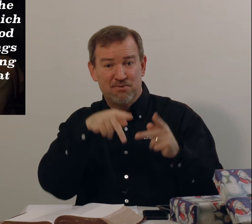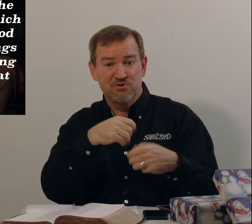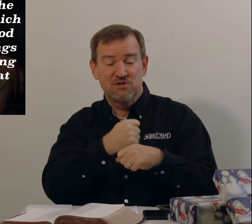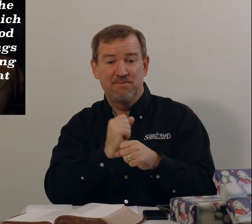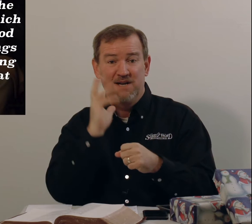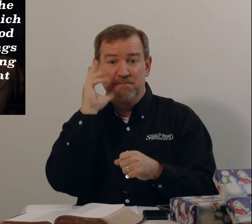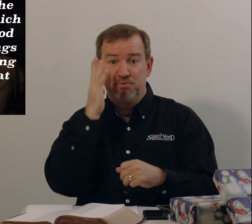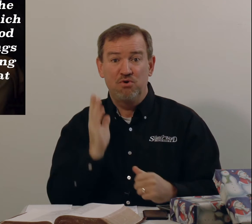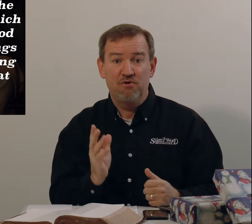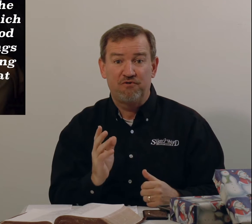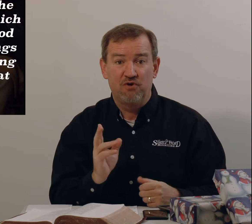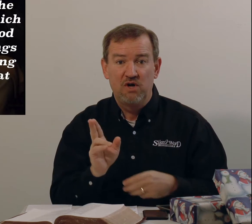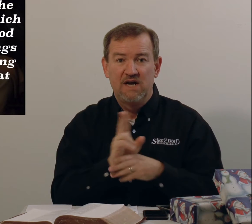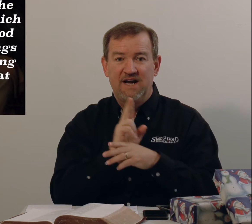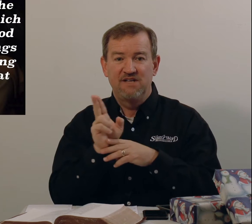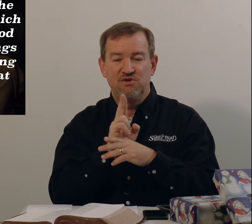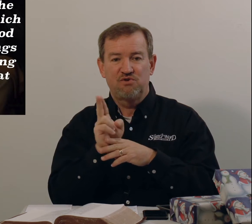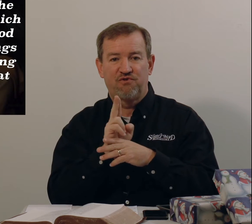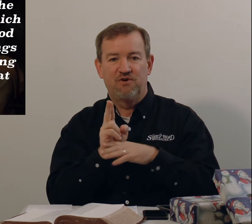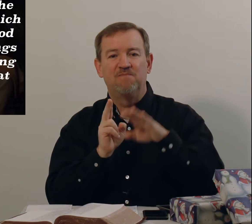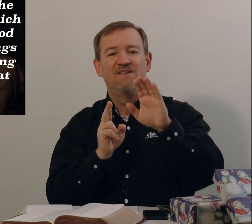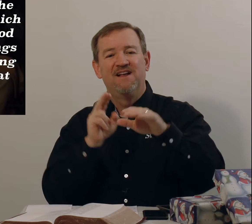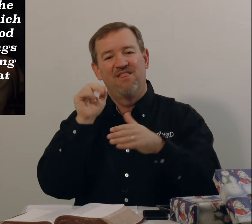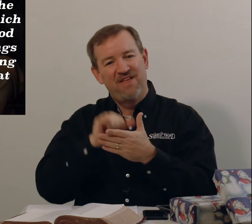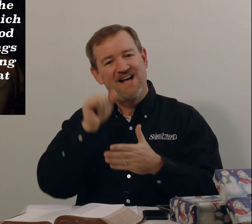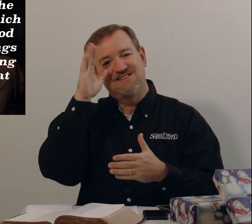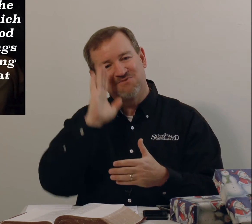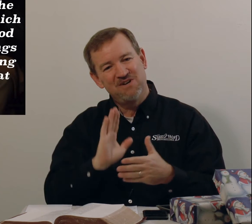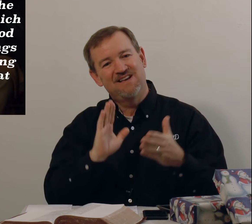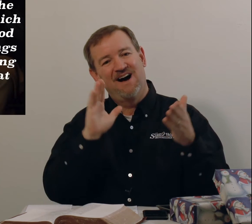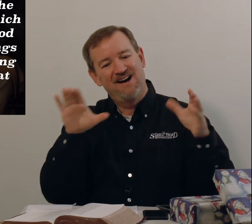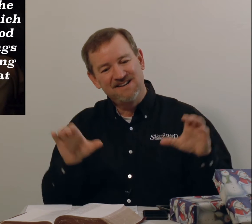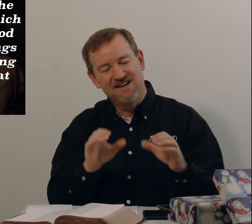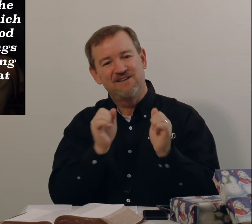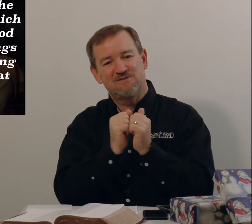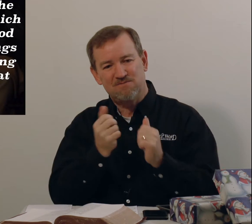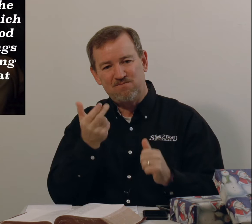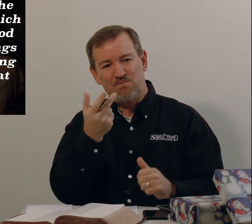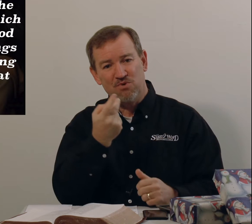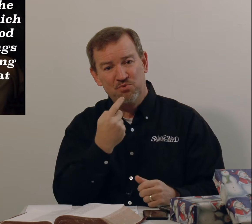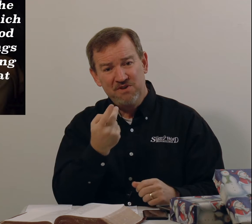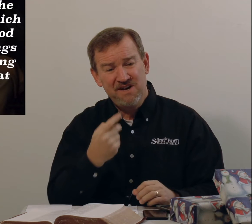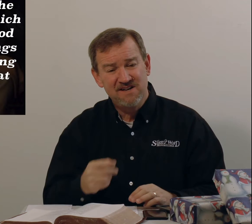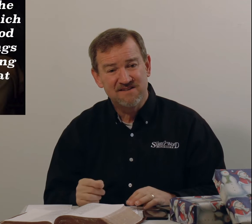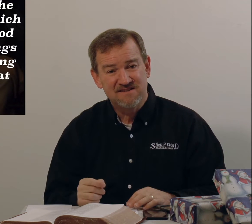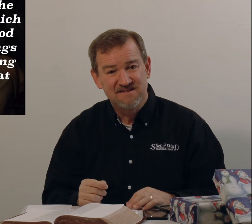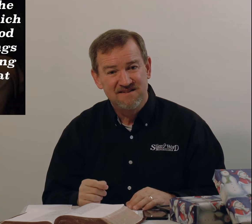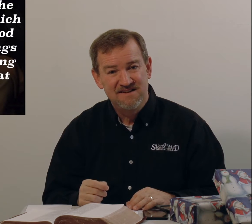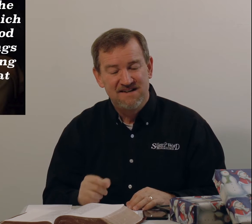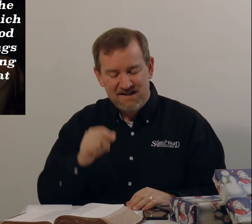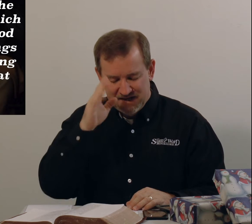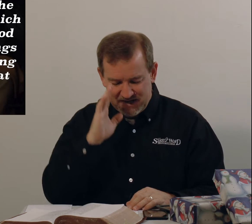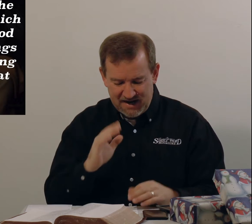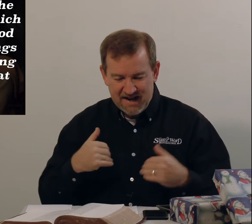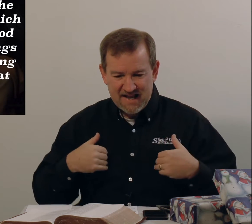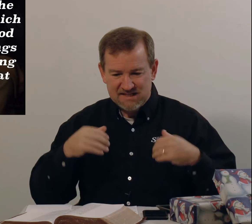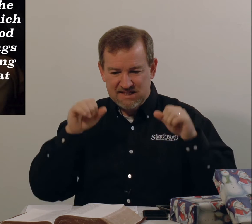person made it beautiful and useful. That's what God does with us. God has the